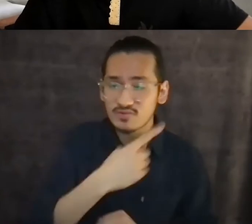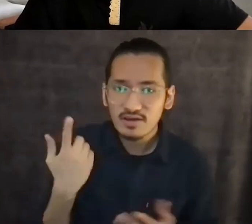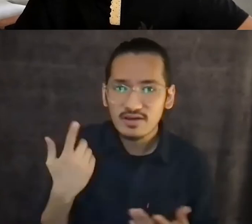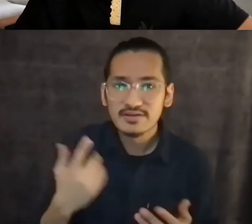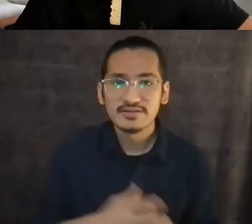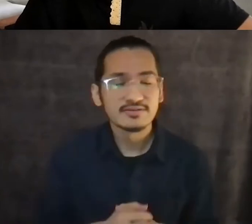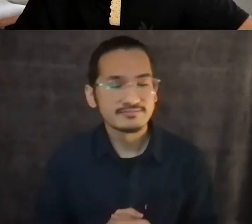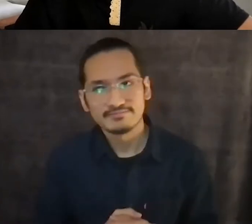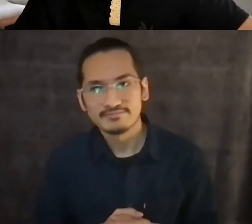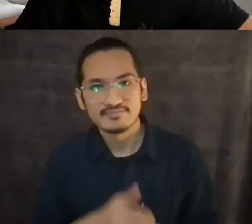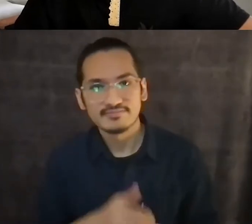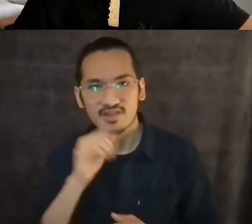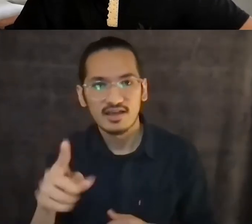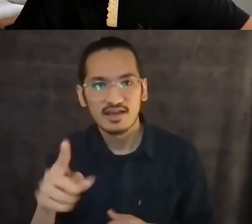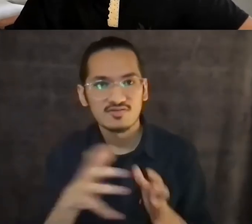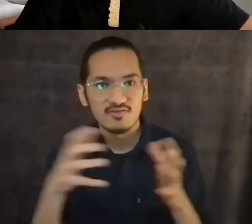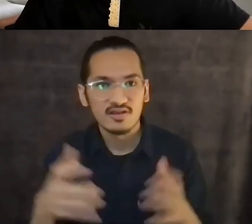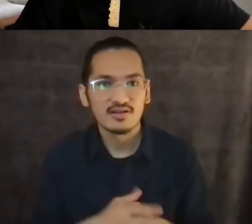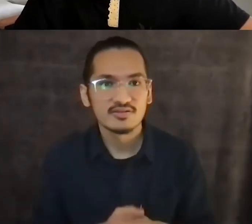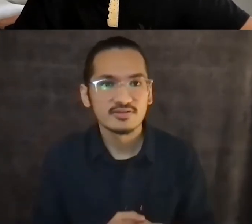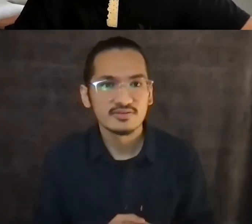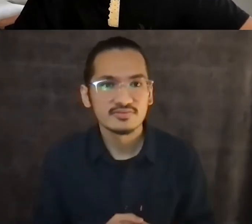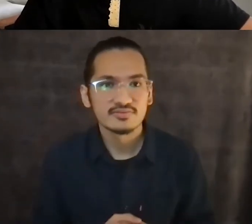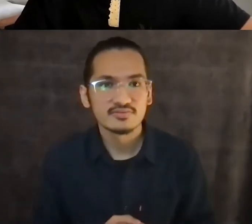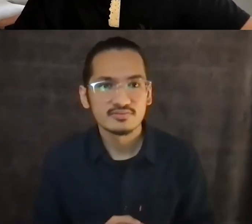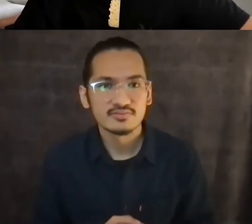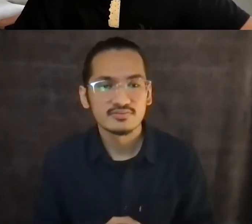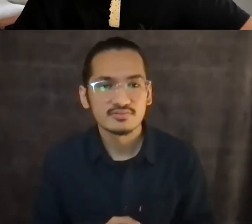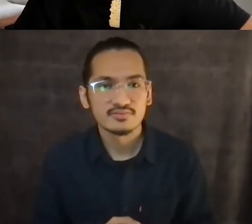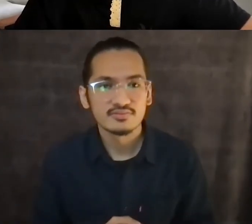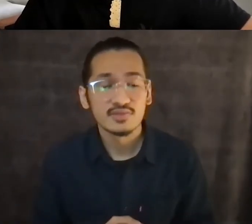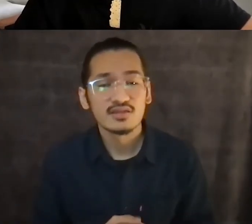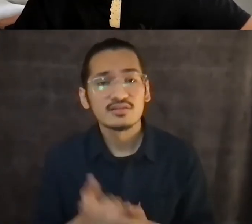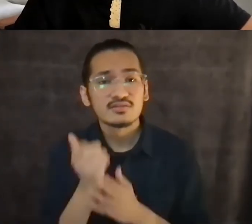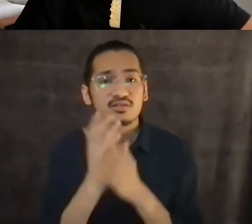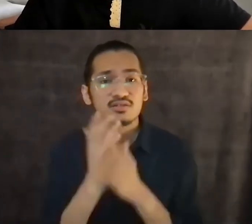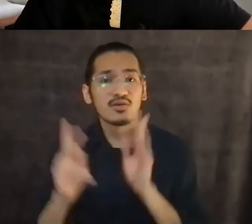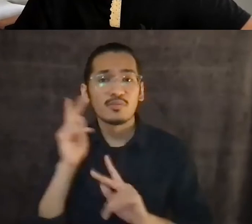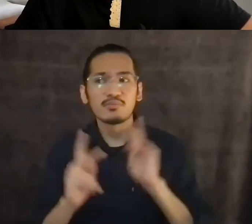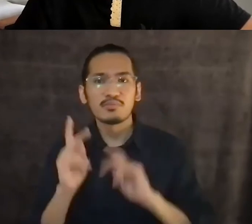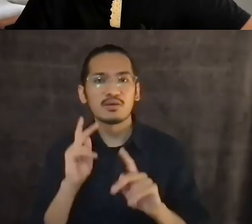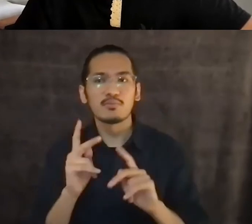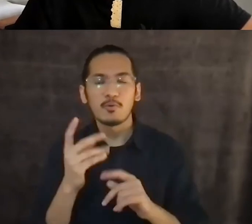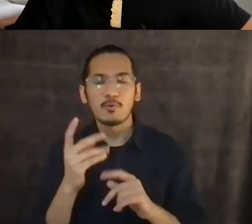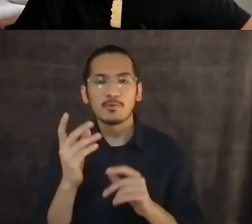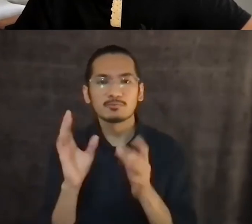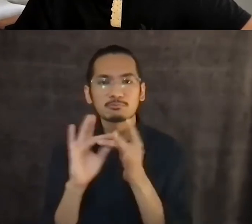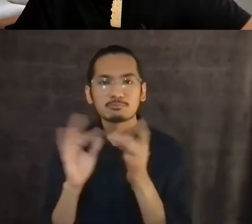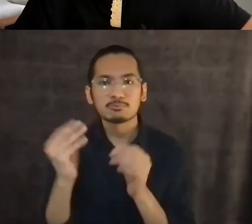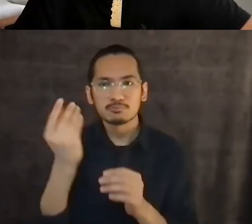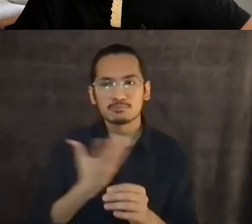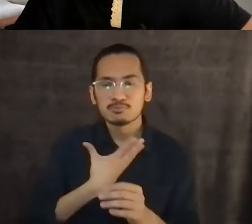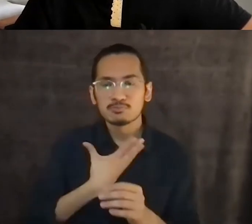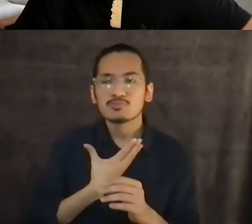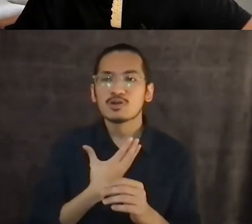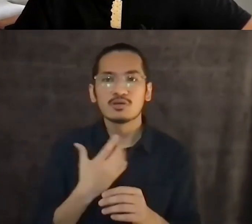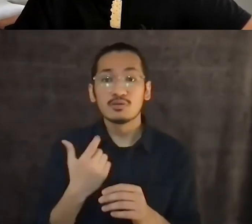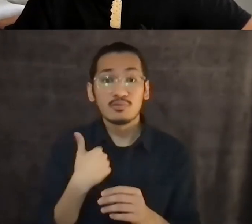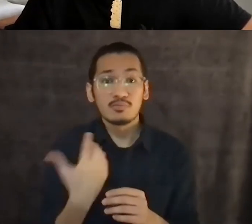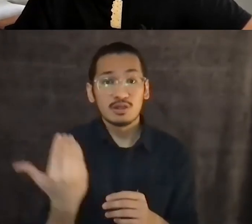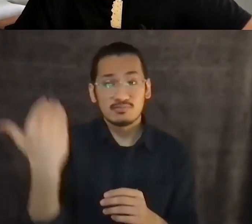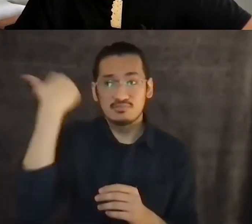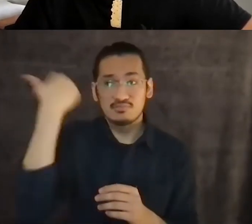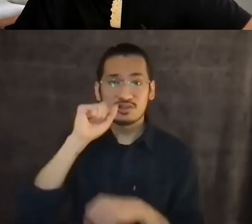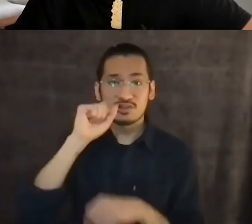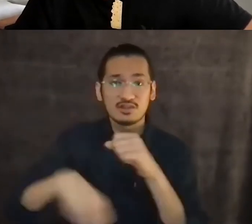saying, you know, I wasn't here in 2015 because I didn't feel like I was Hawaiian enough, but I felt called. And now I know